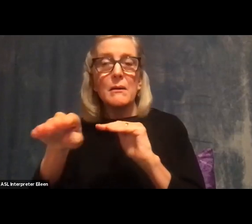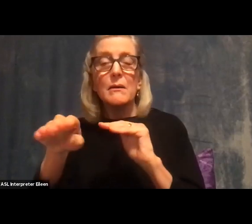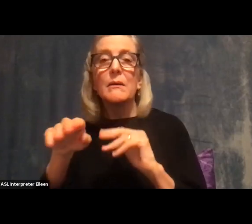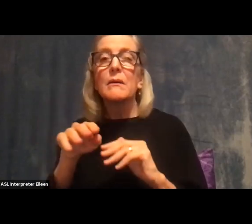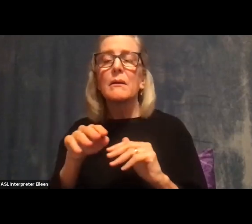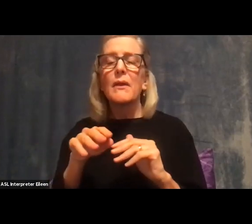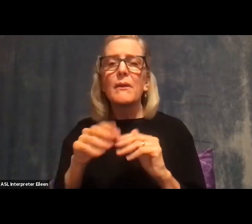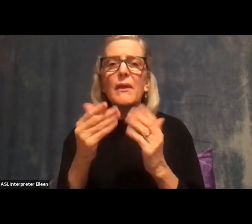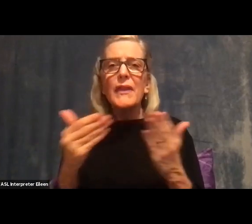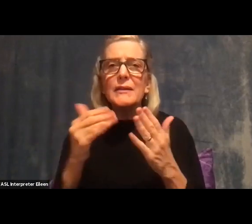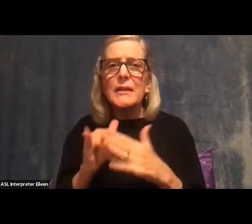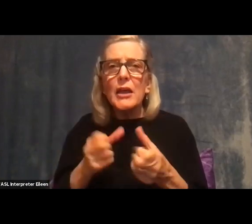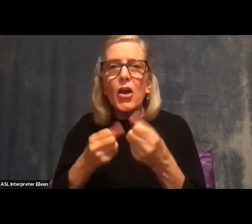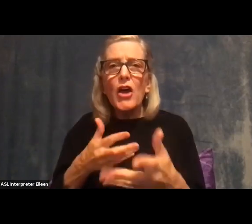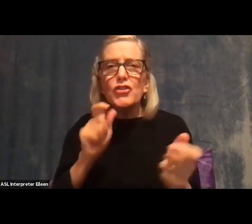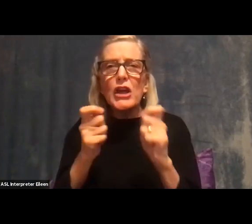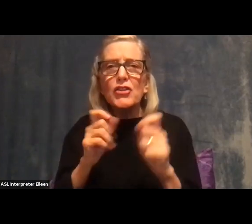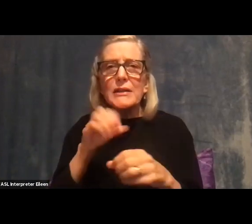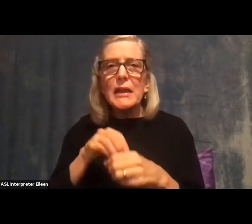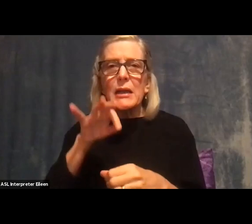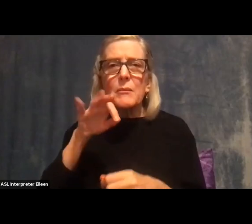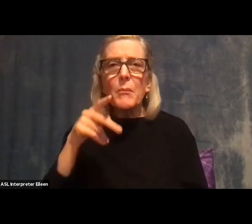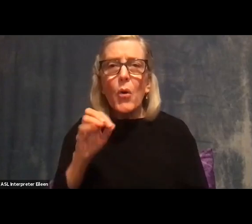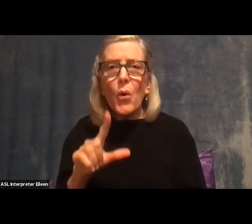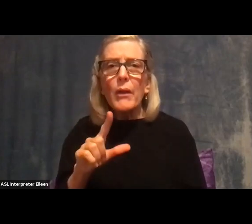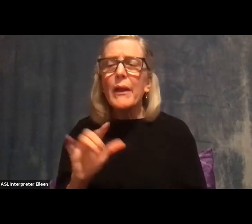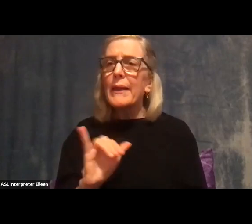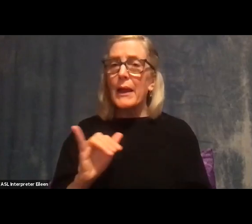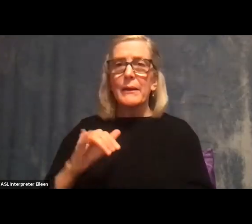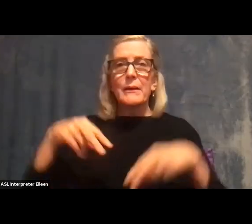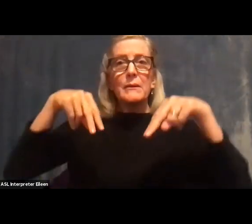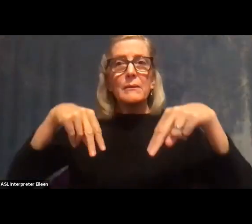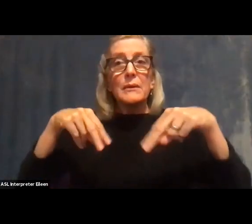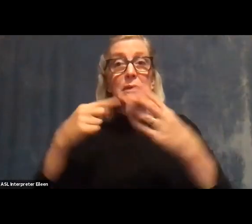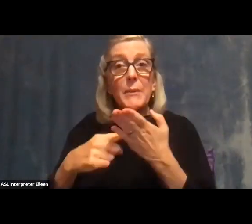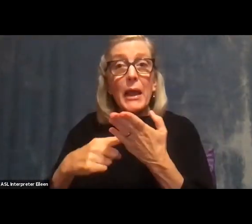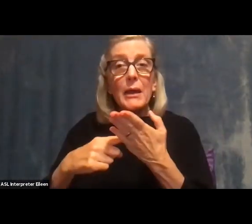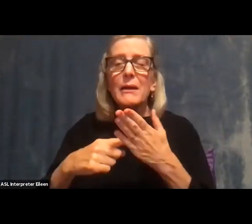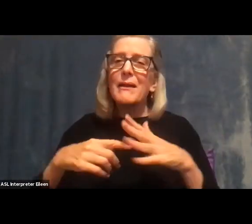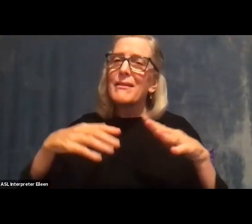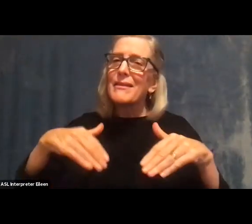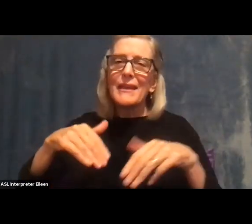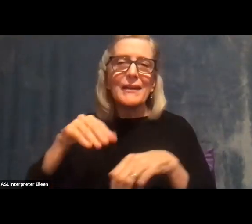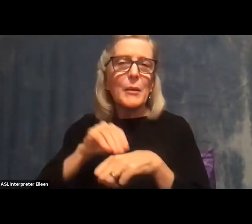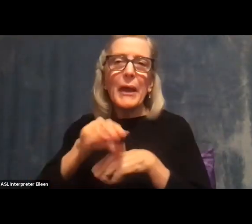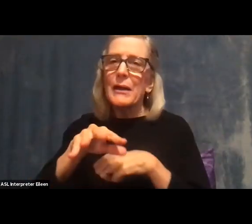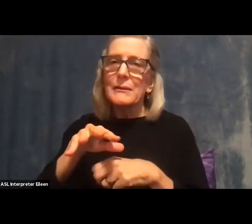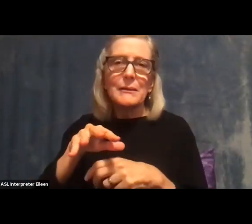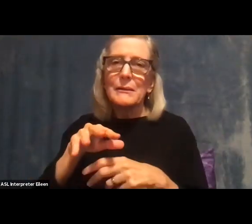changes in the polls, such as, uh, debates, they just haven't had the same kind of effect that they historically have had.